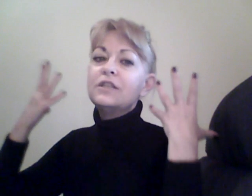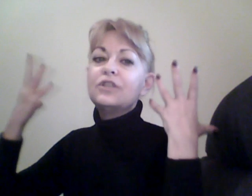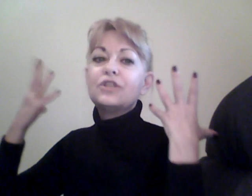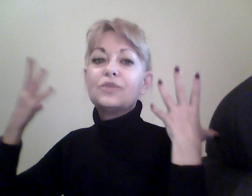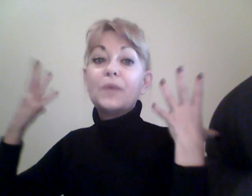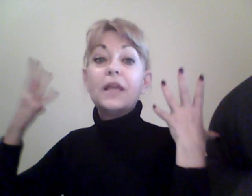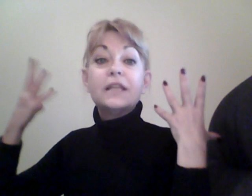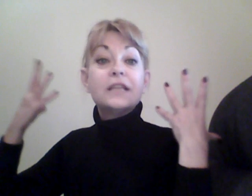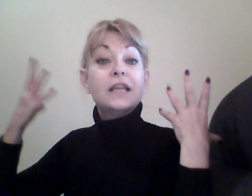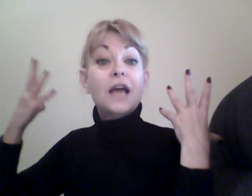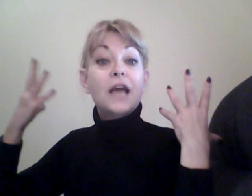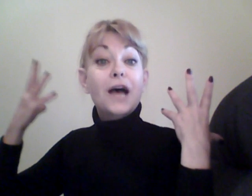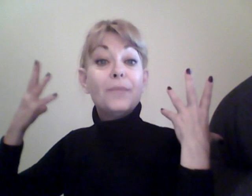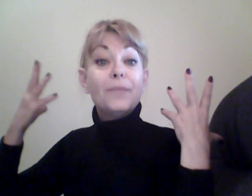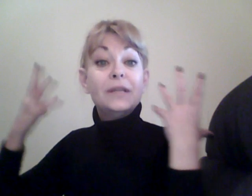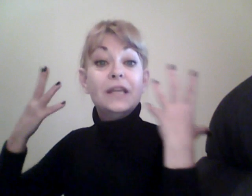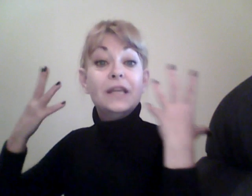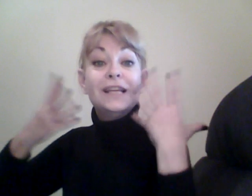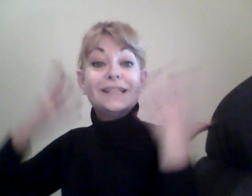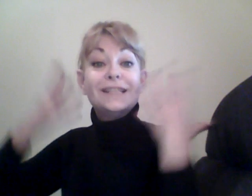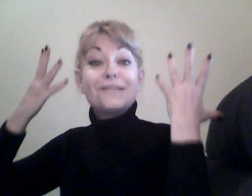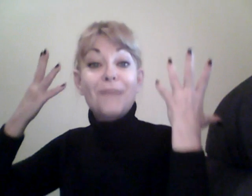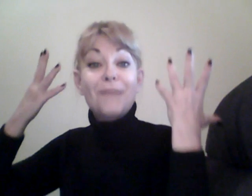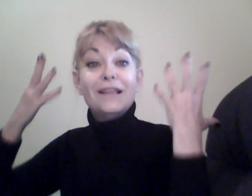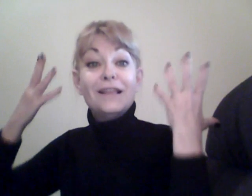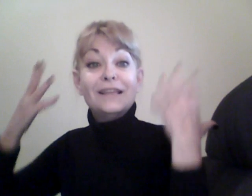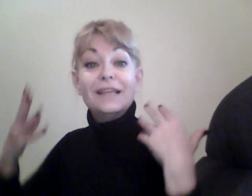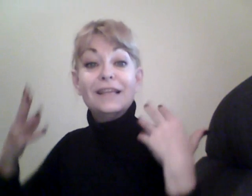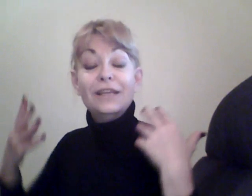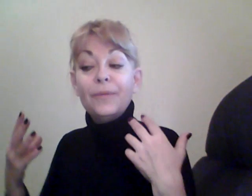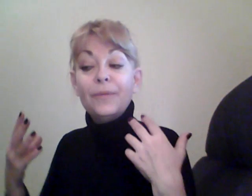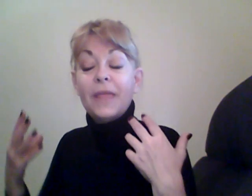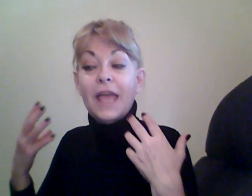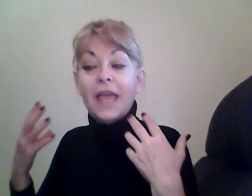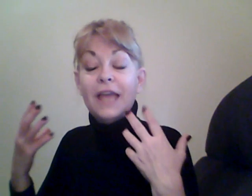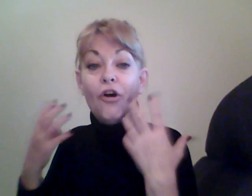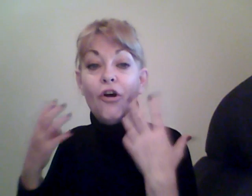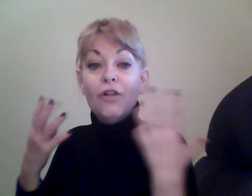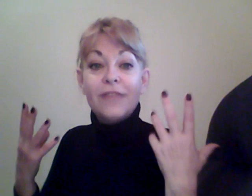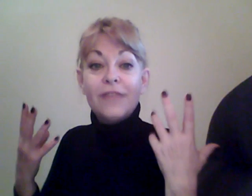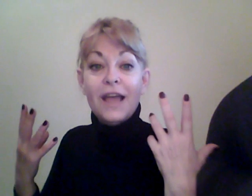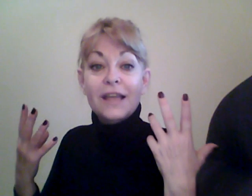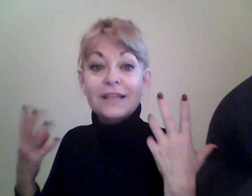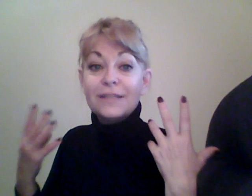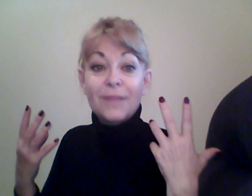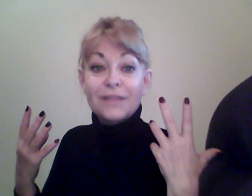straight and up and smiling, you know. And, all of that is muscle.